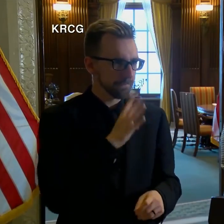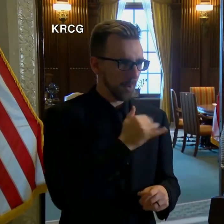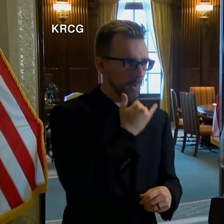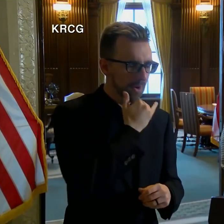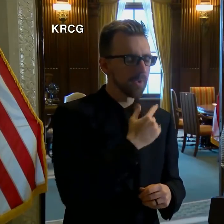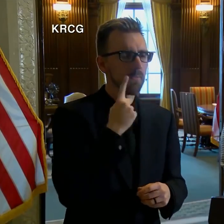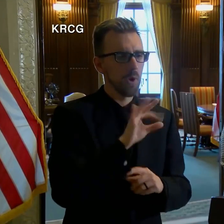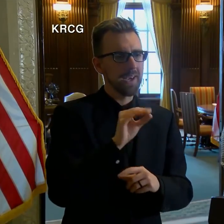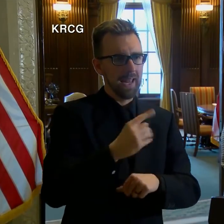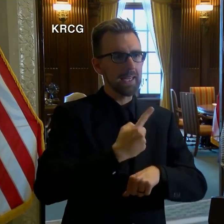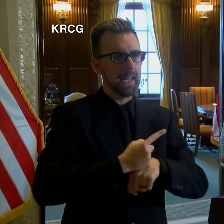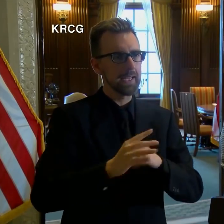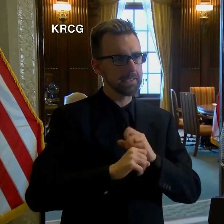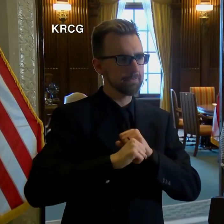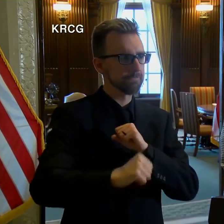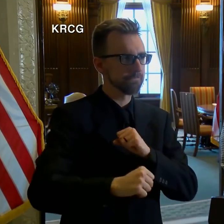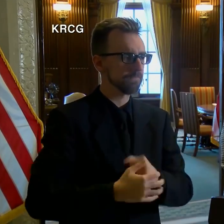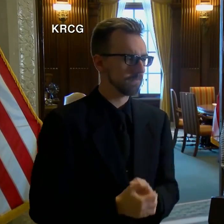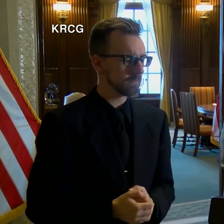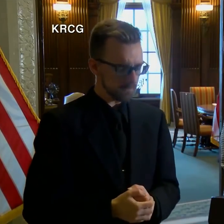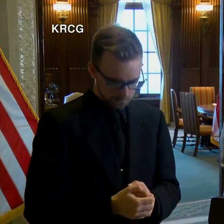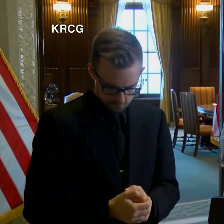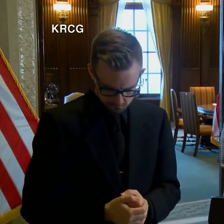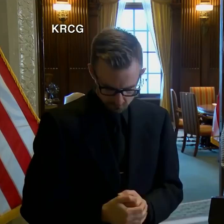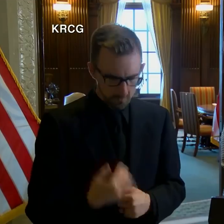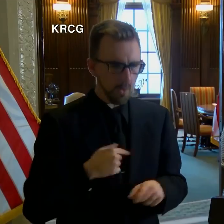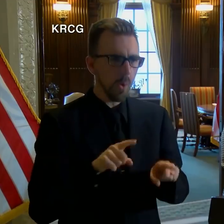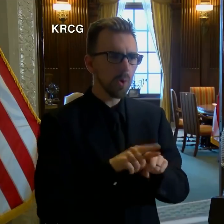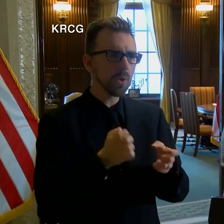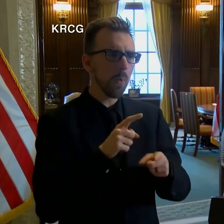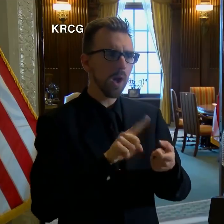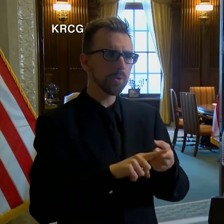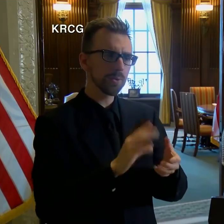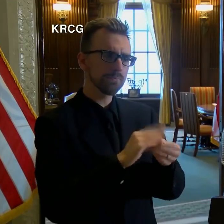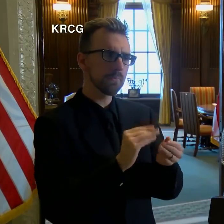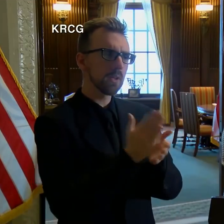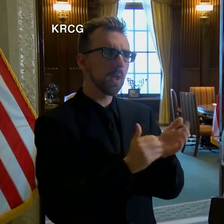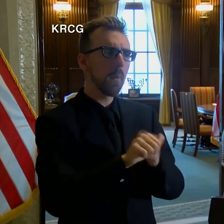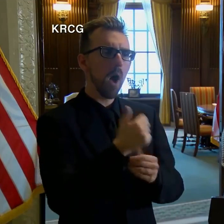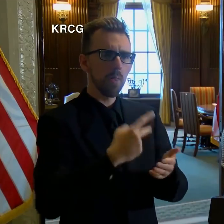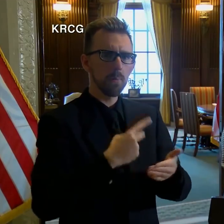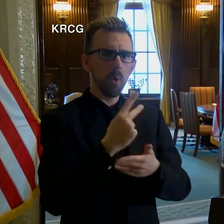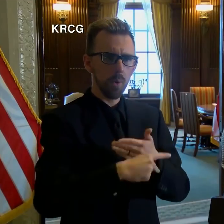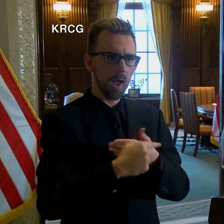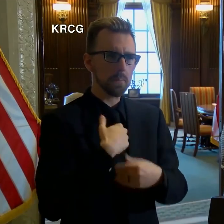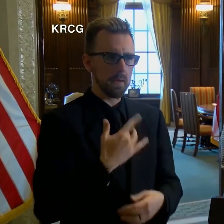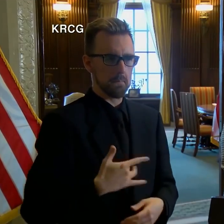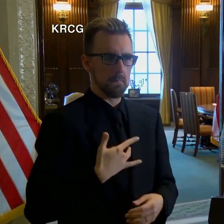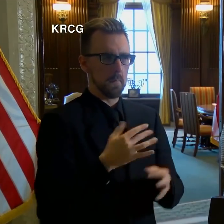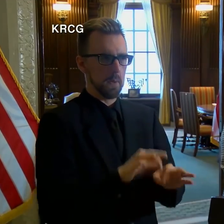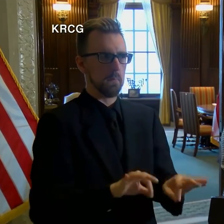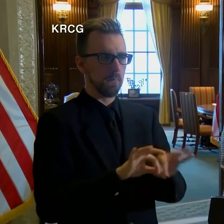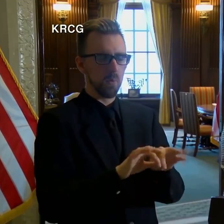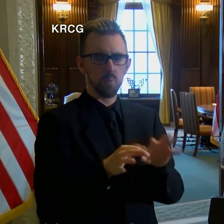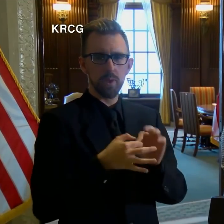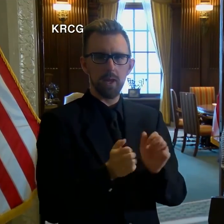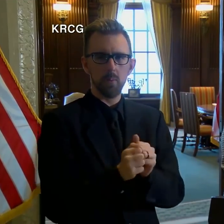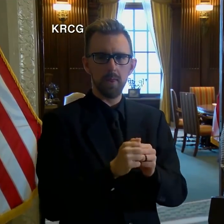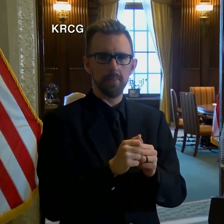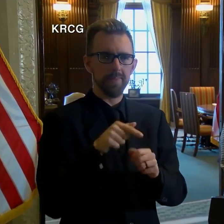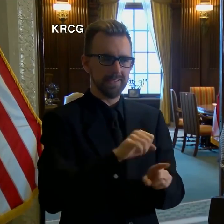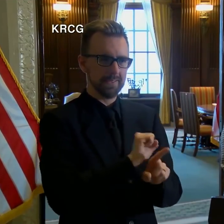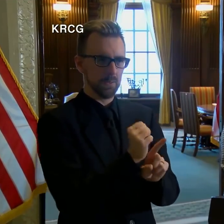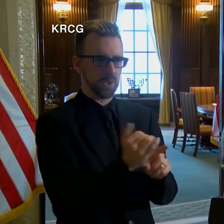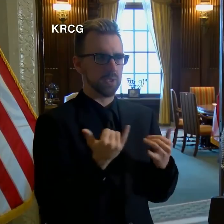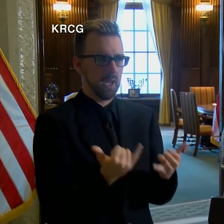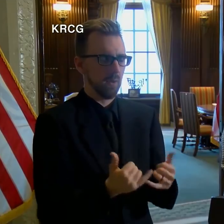days. I also wanted to touch on a couple of other programs that I think are important in light of the situation that we're under.